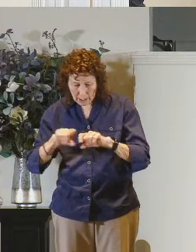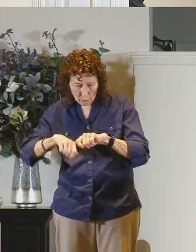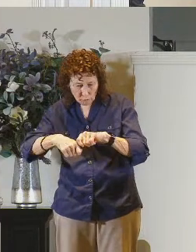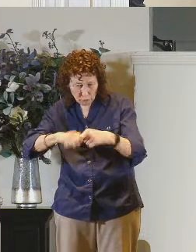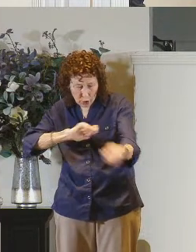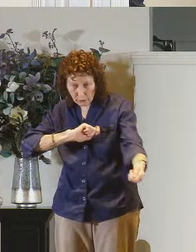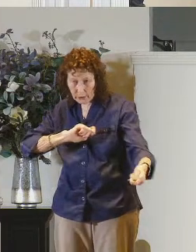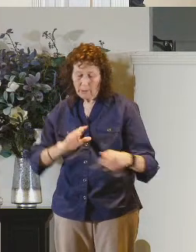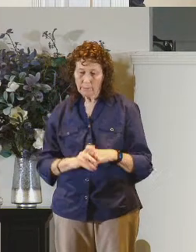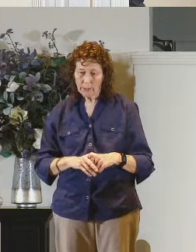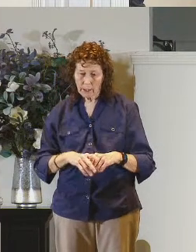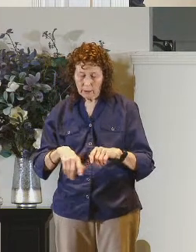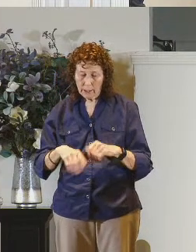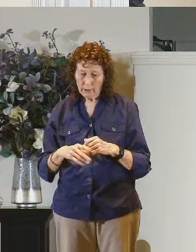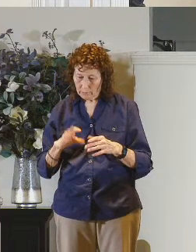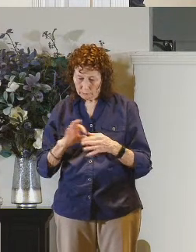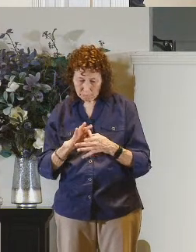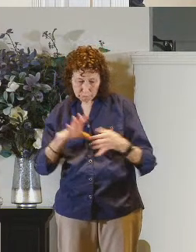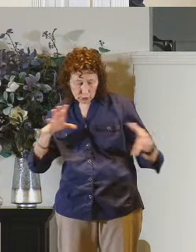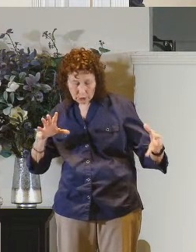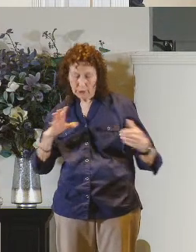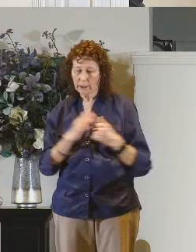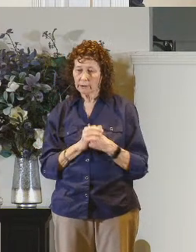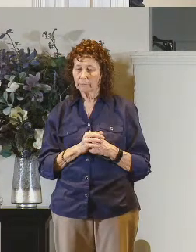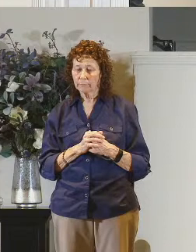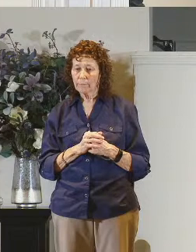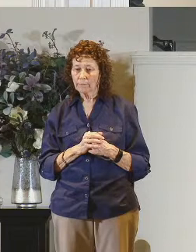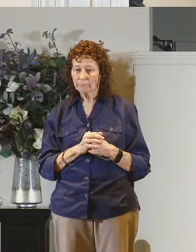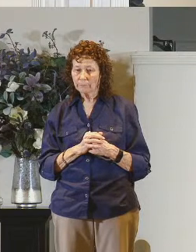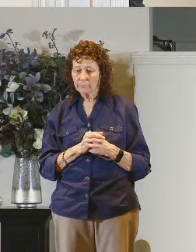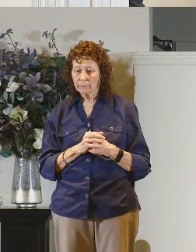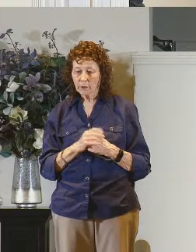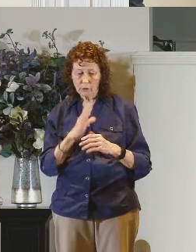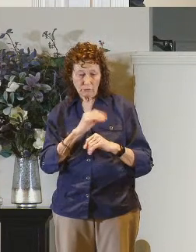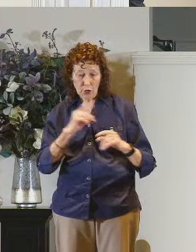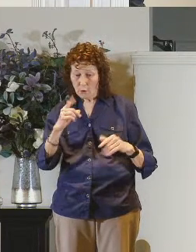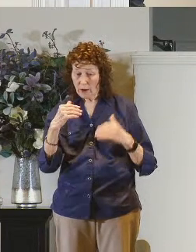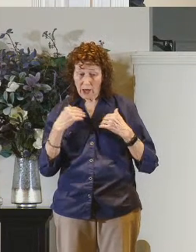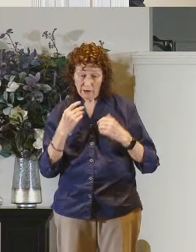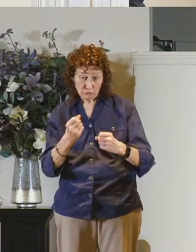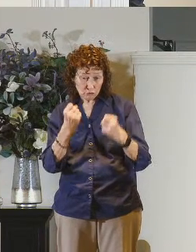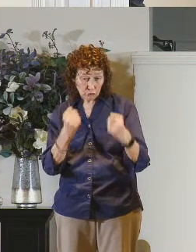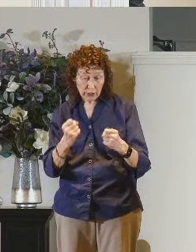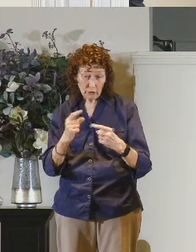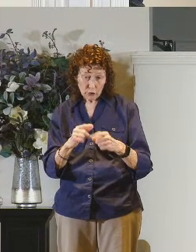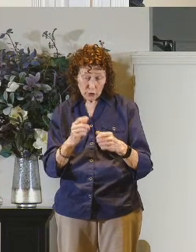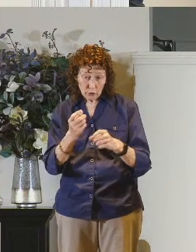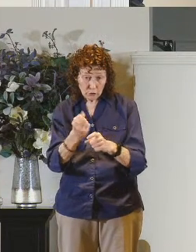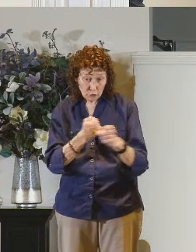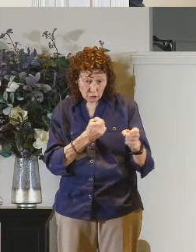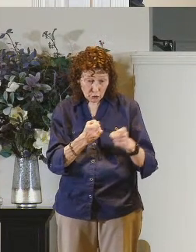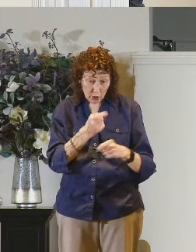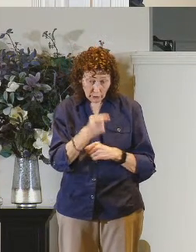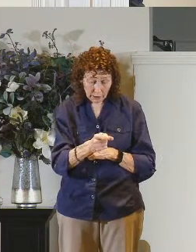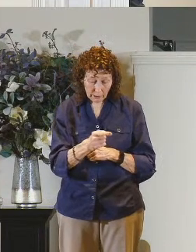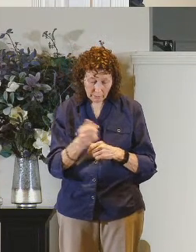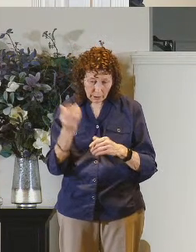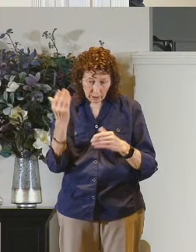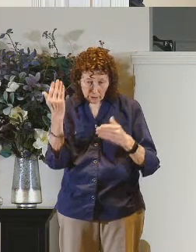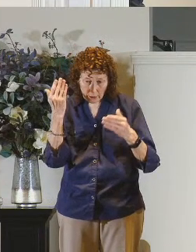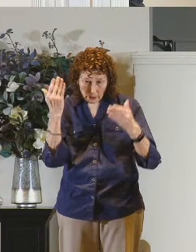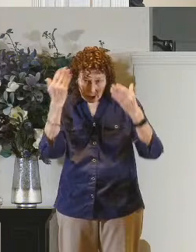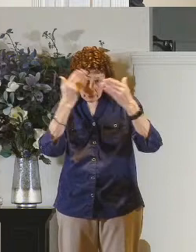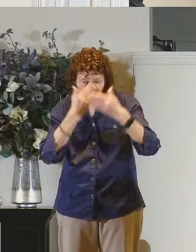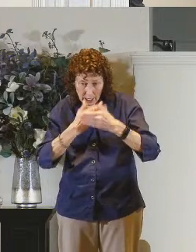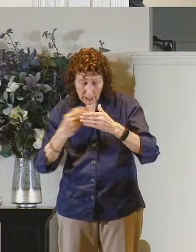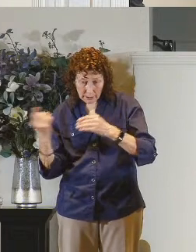apart and he broke the shackles in pieces no one had the strength to subdue him night and day among